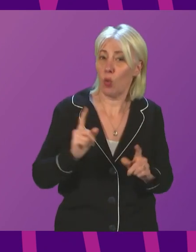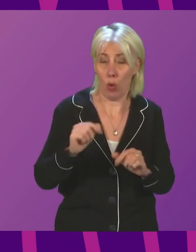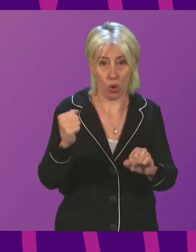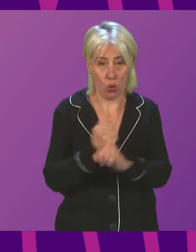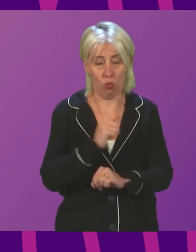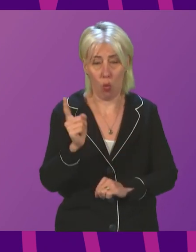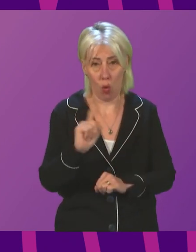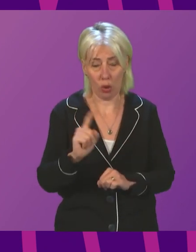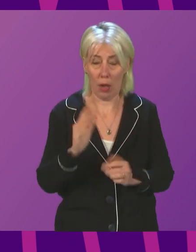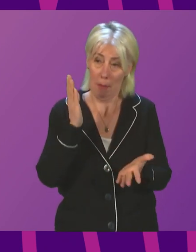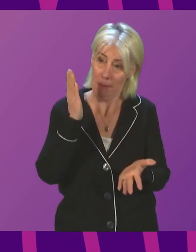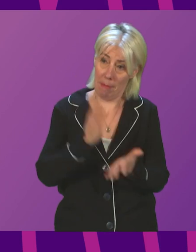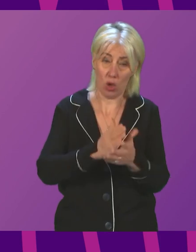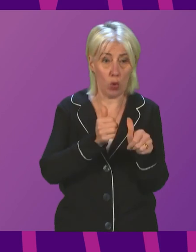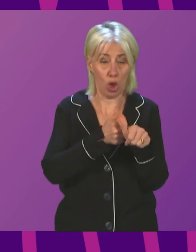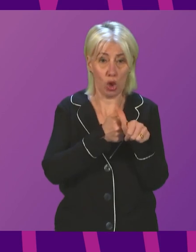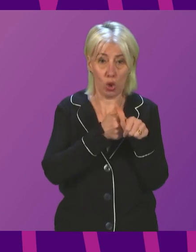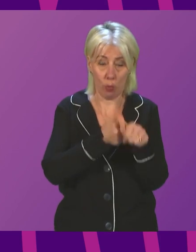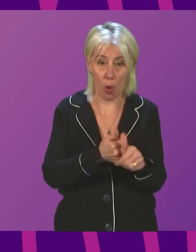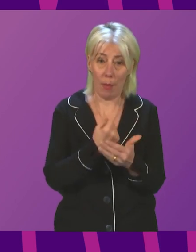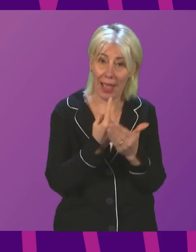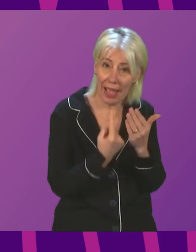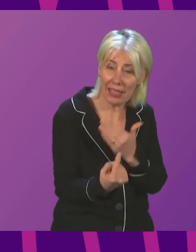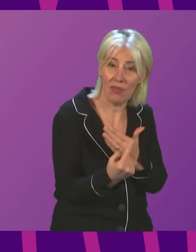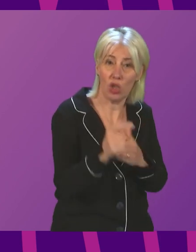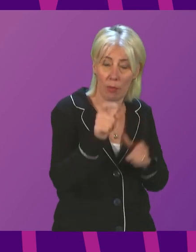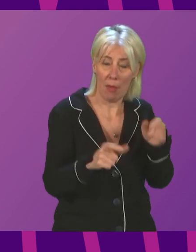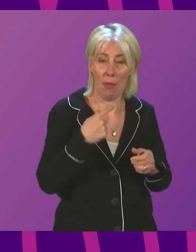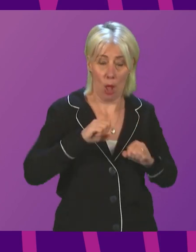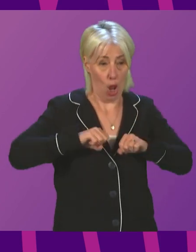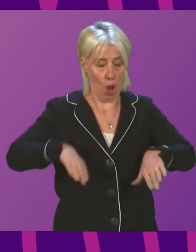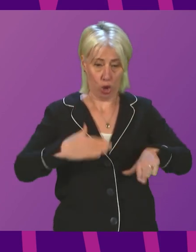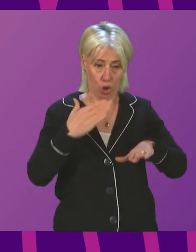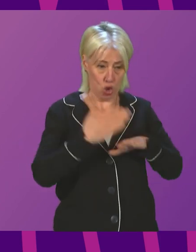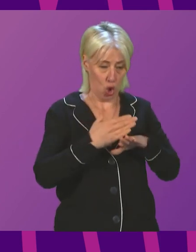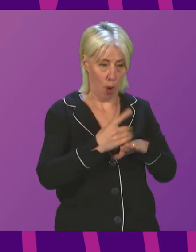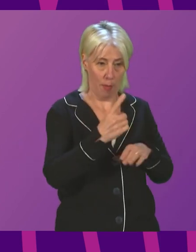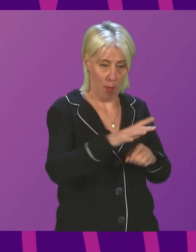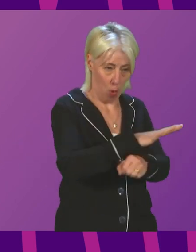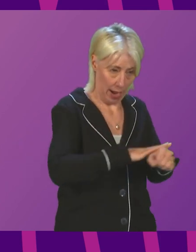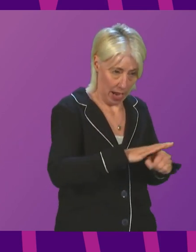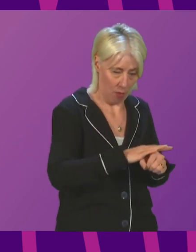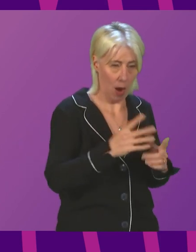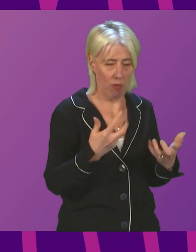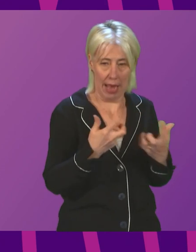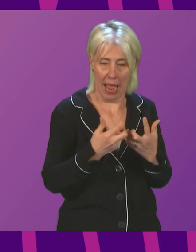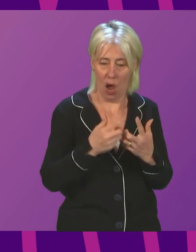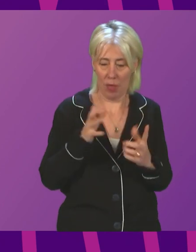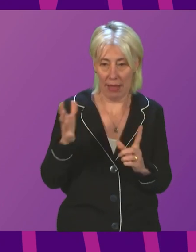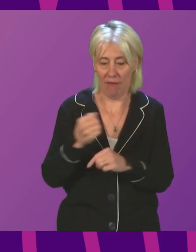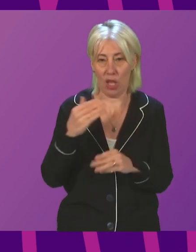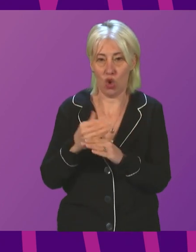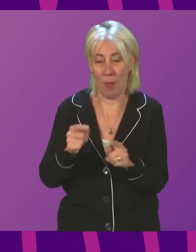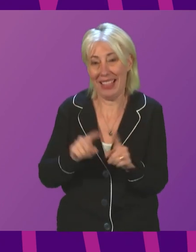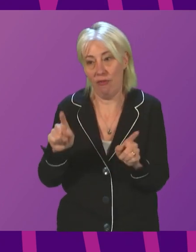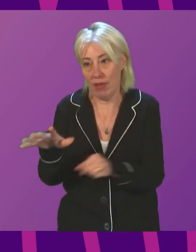that we support individuals who have perhaps lost employment in one sector to gain access to employment in other